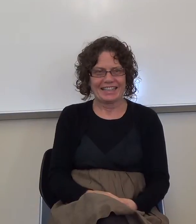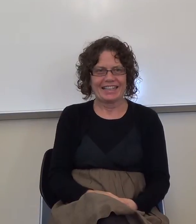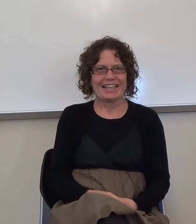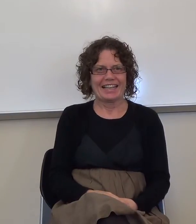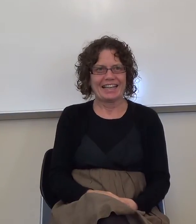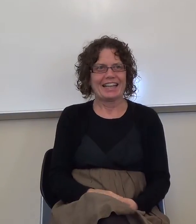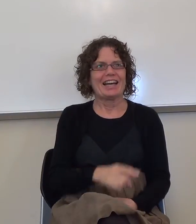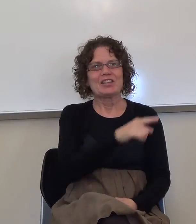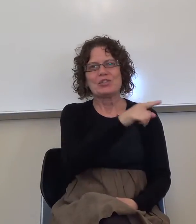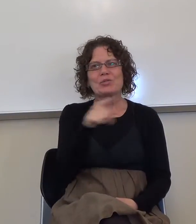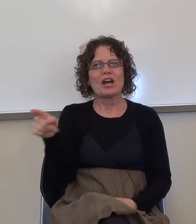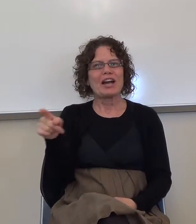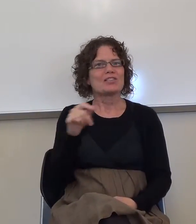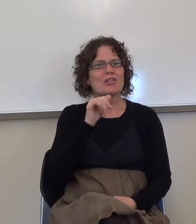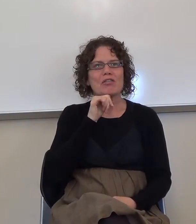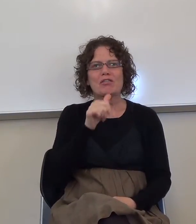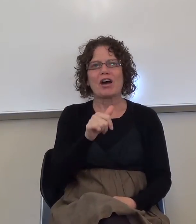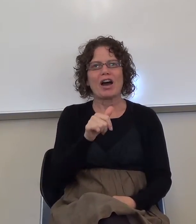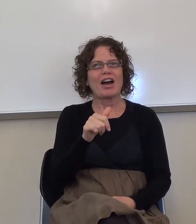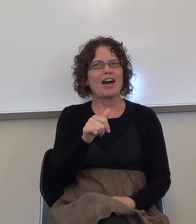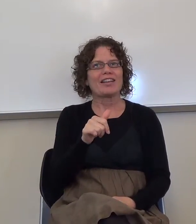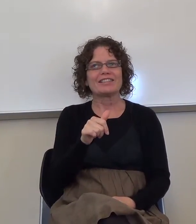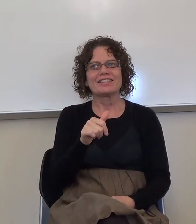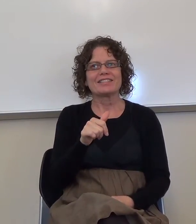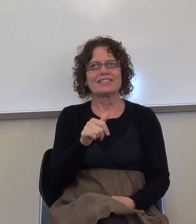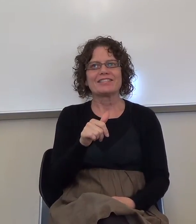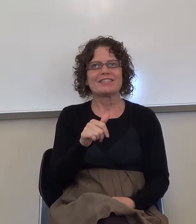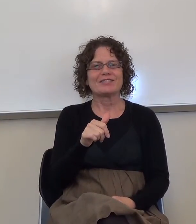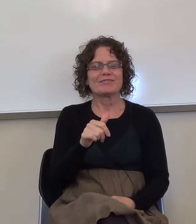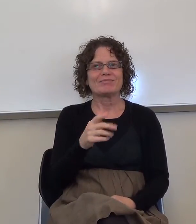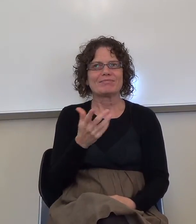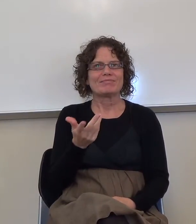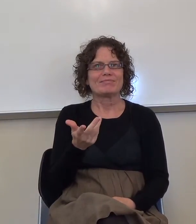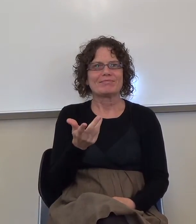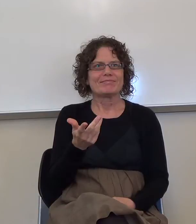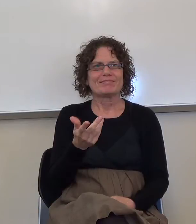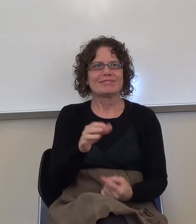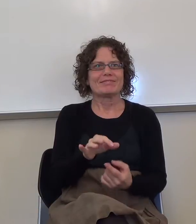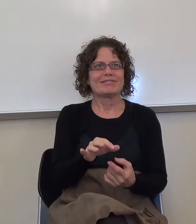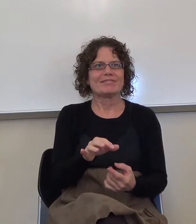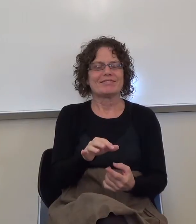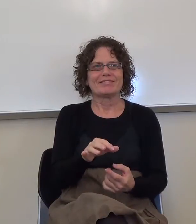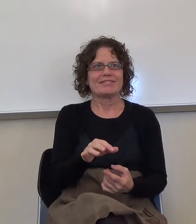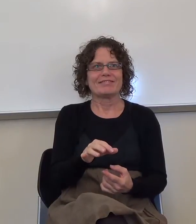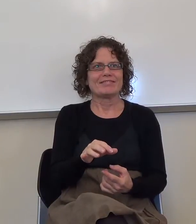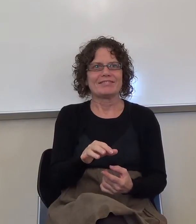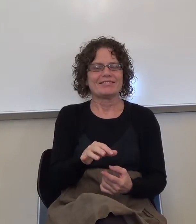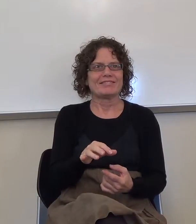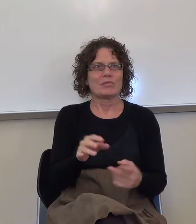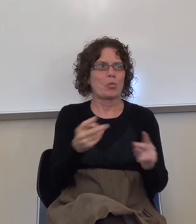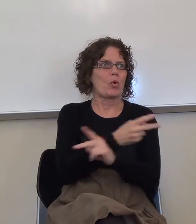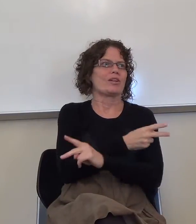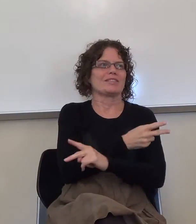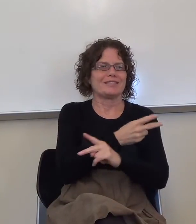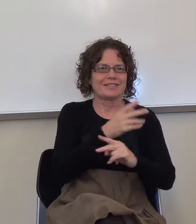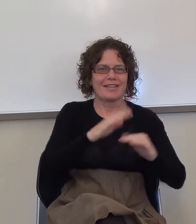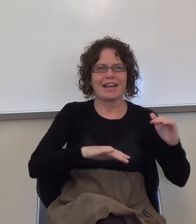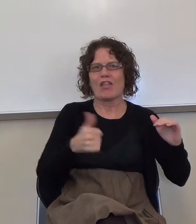guys are not doing anything that every other class doesn't do. This is the usual thing, but I kind of